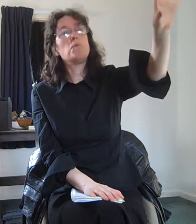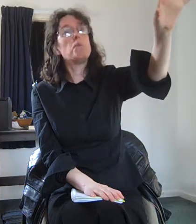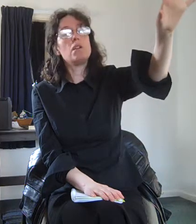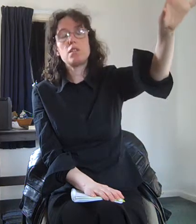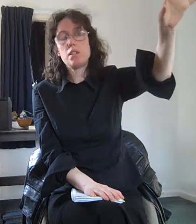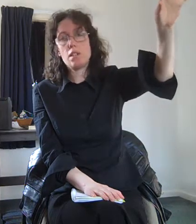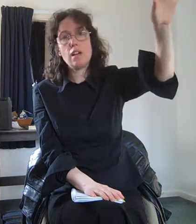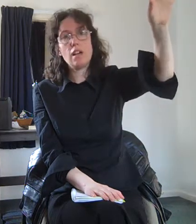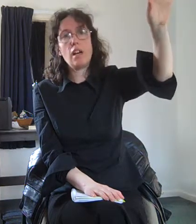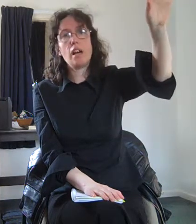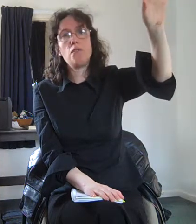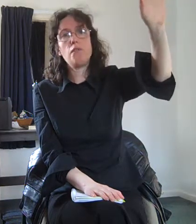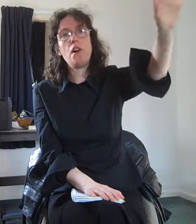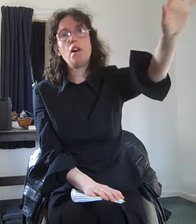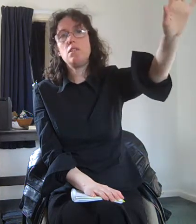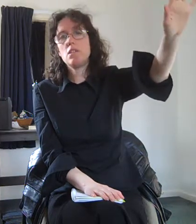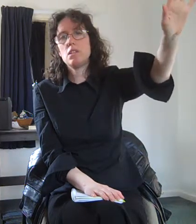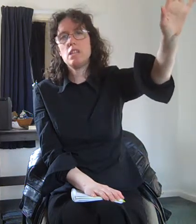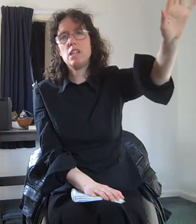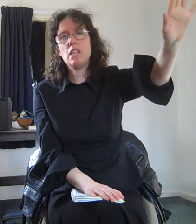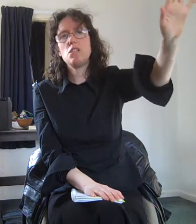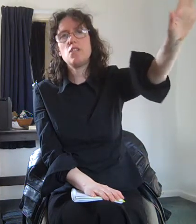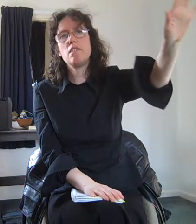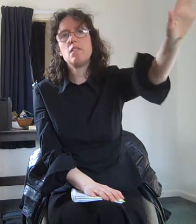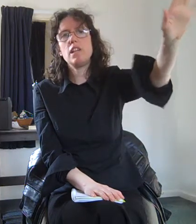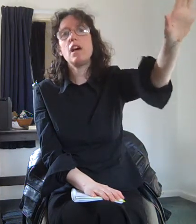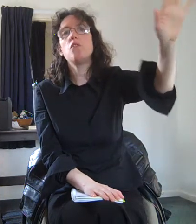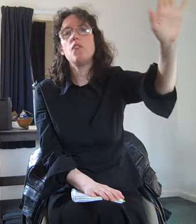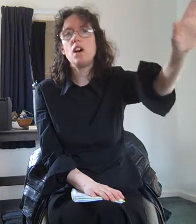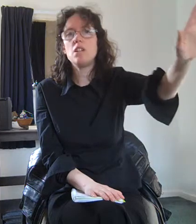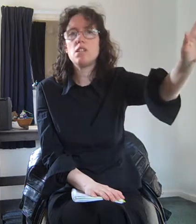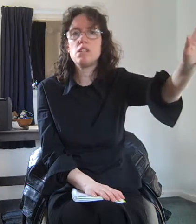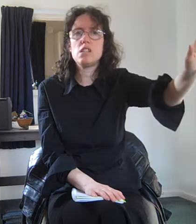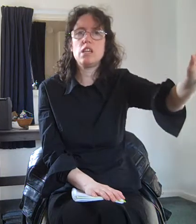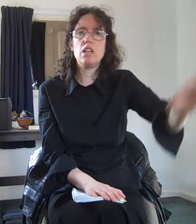like but how far you can see is generally how far you can see.